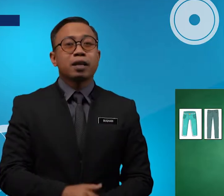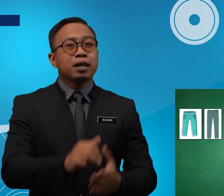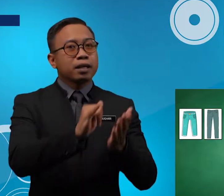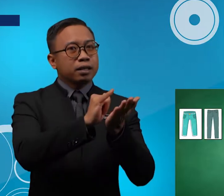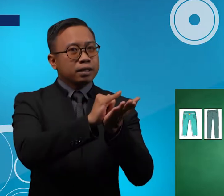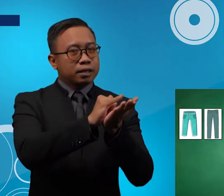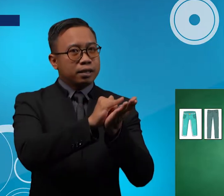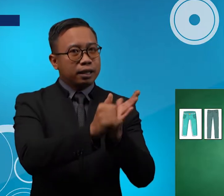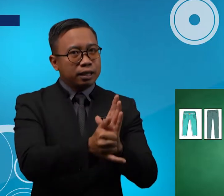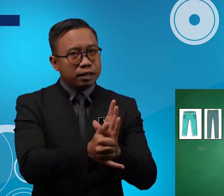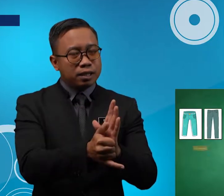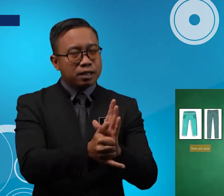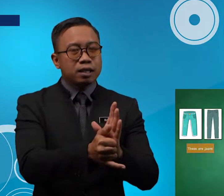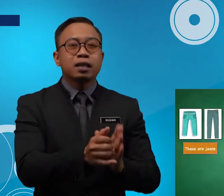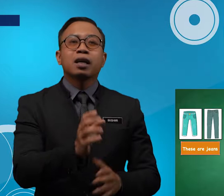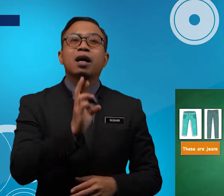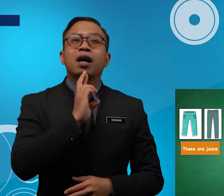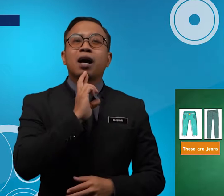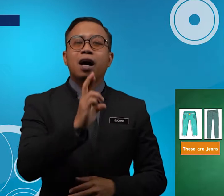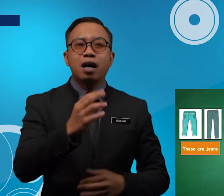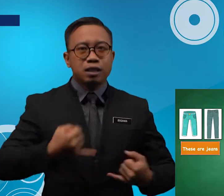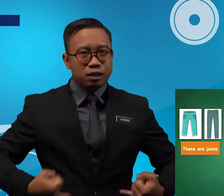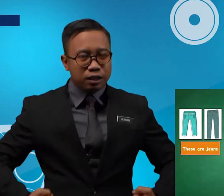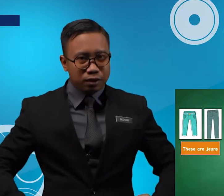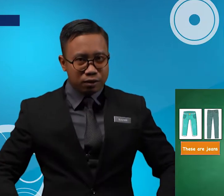These Are Jeans